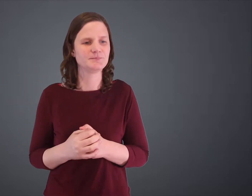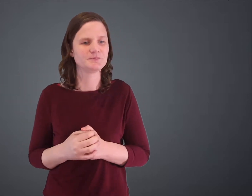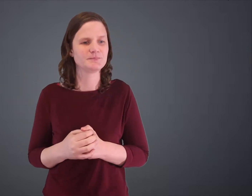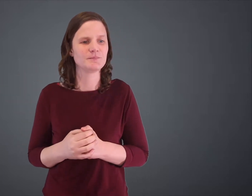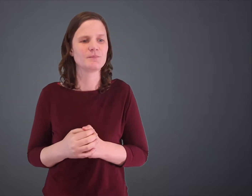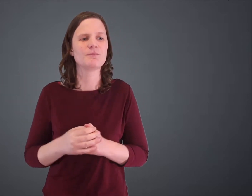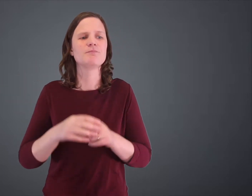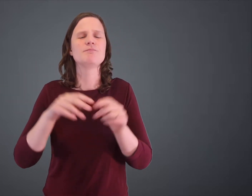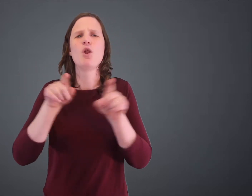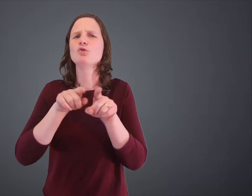both languages.